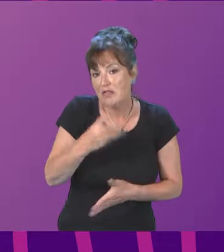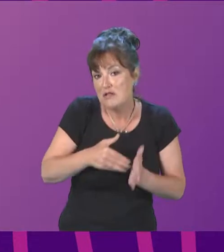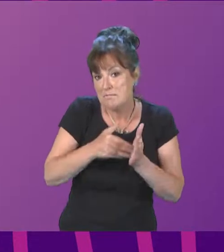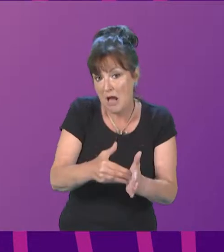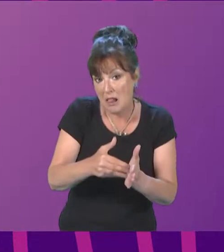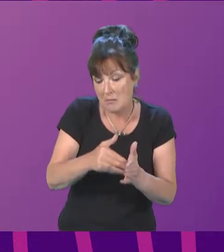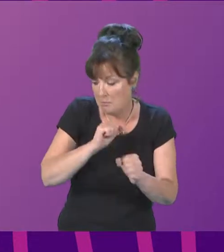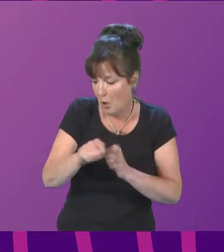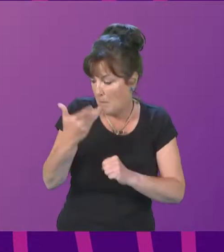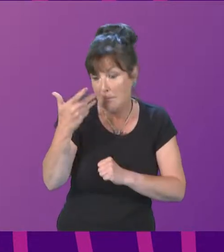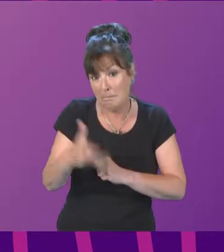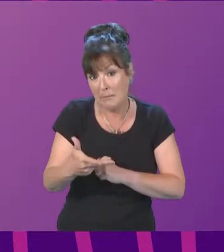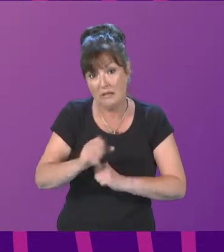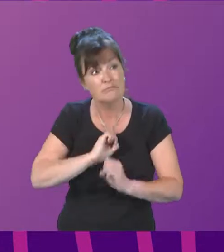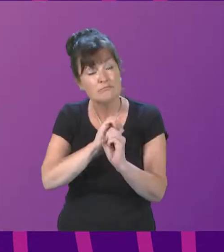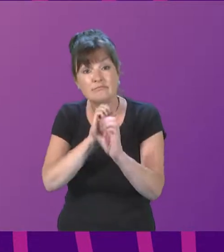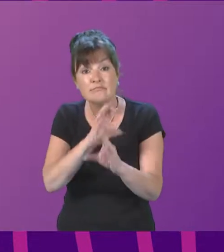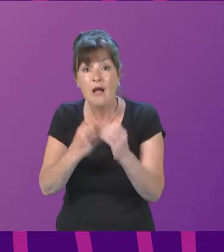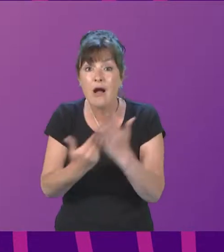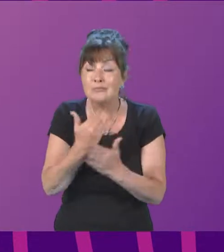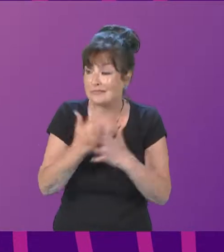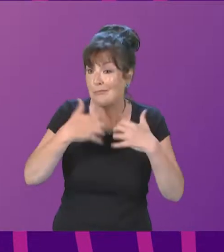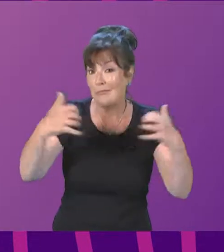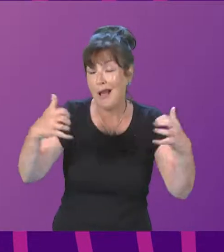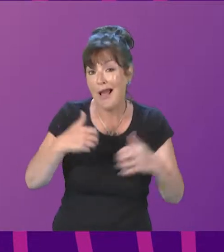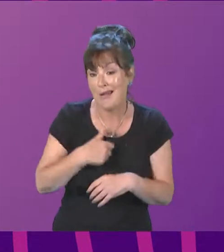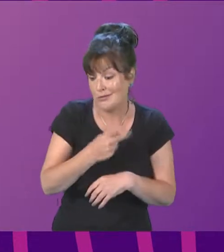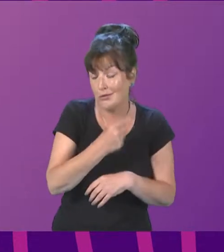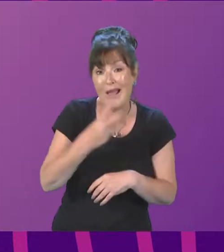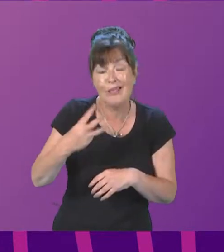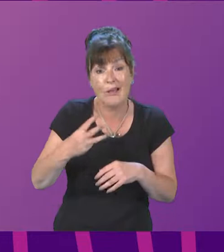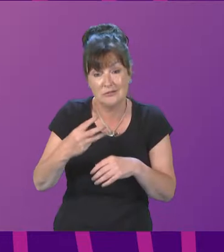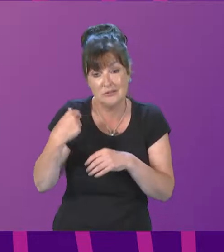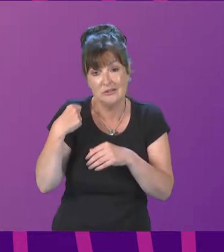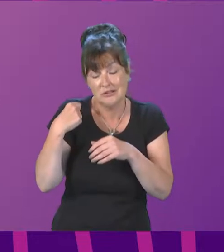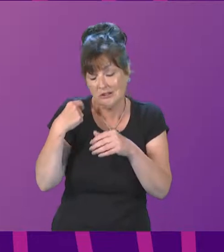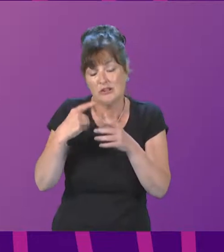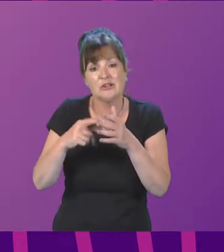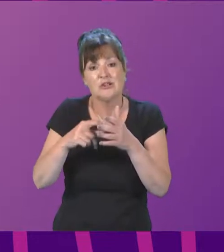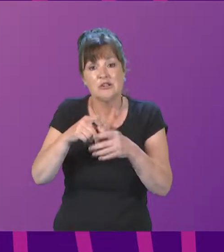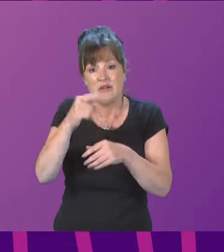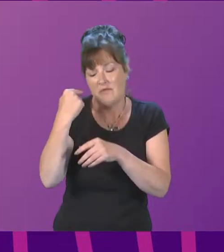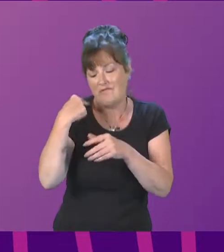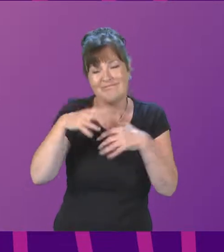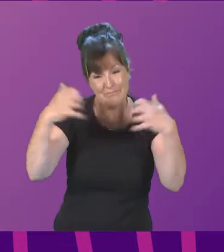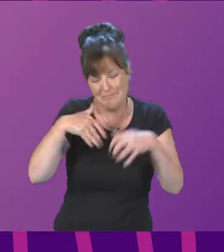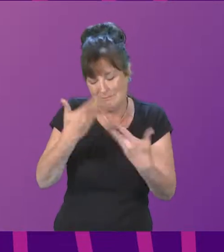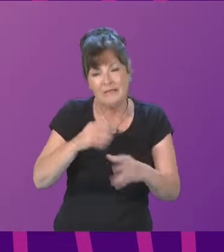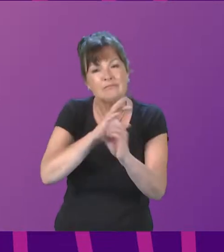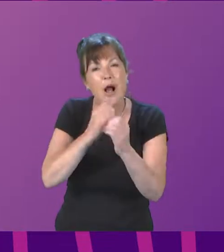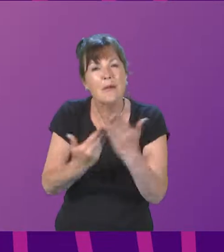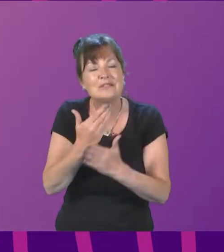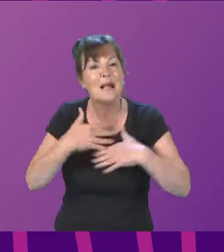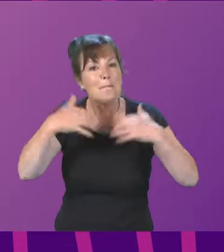update to Parliament on 23 March 2022. The Deputy First Minister and Minister for Transport were able to see first